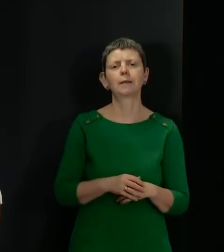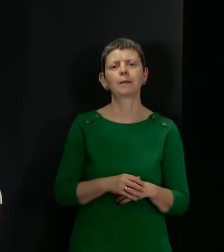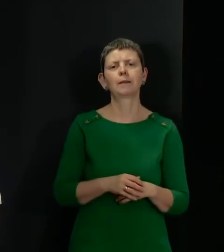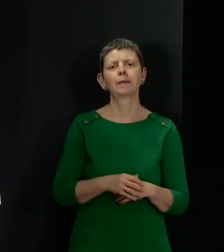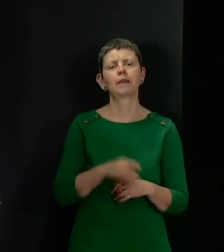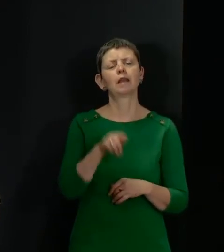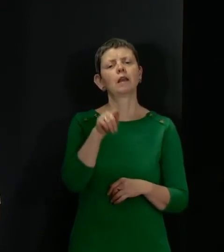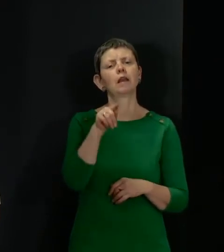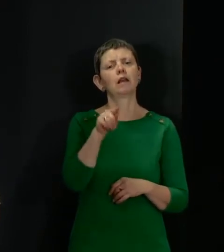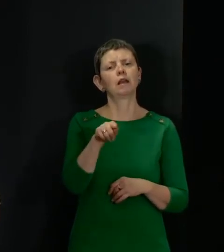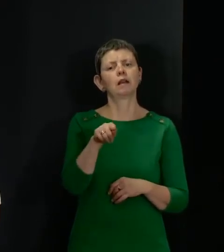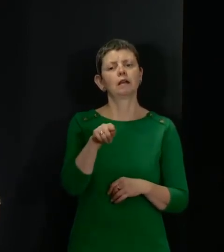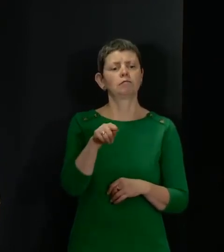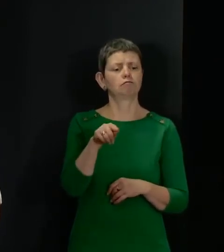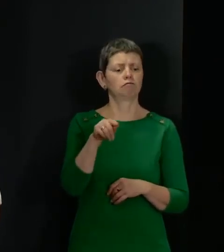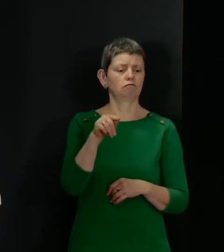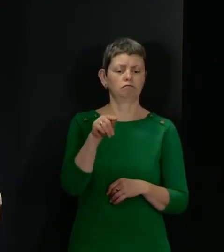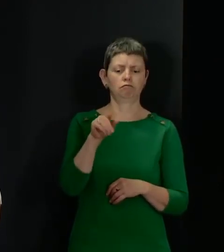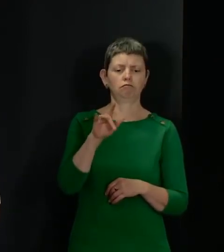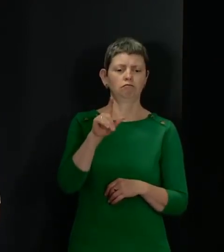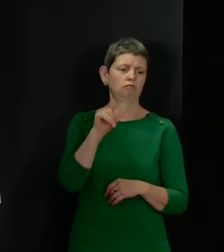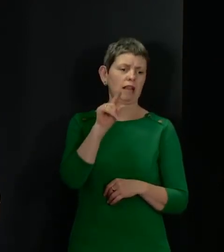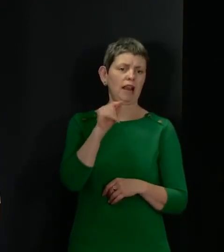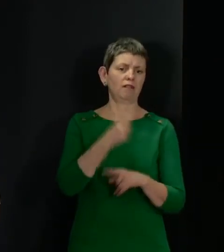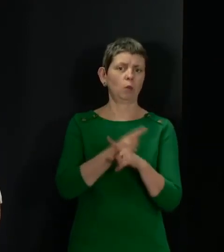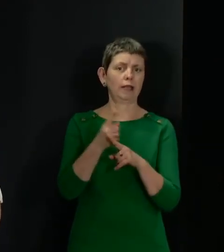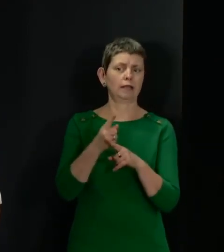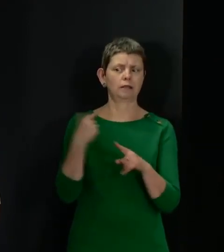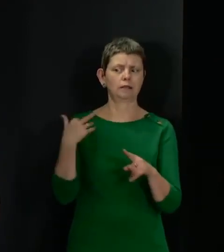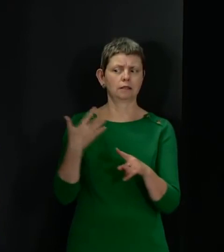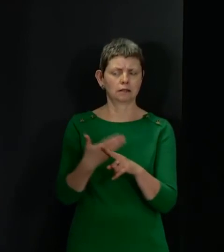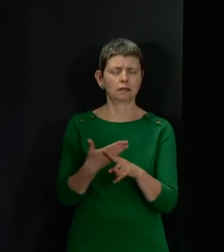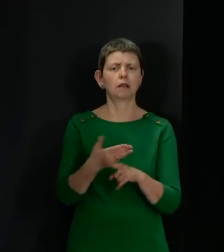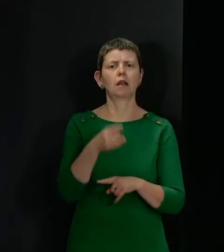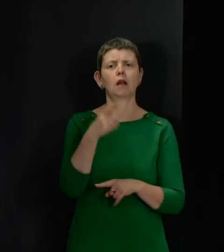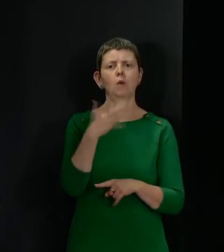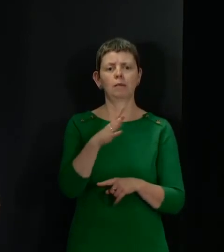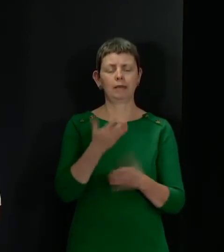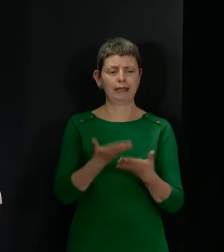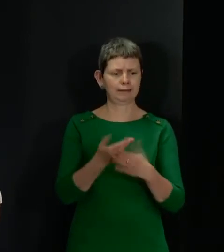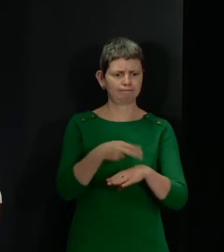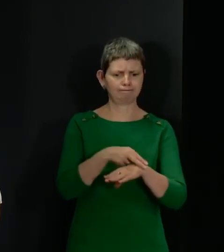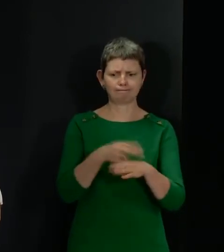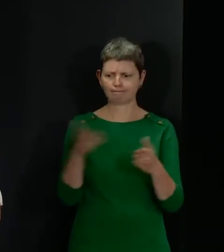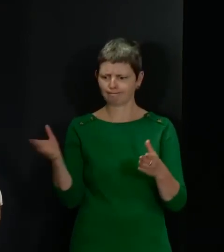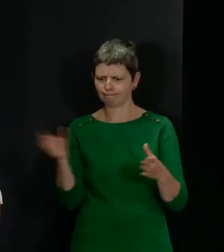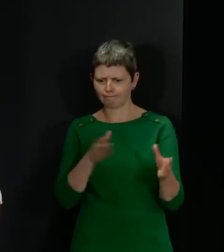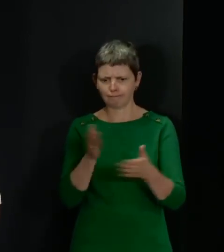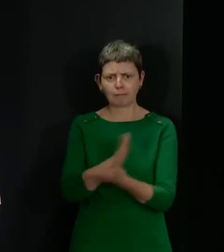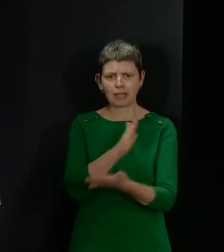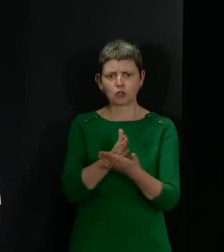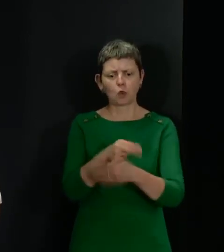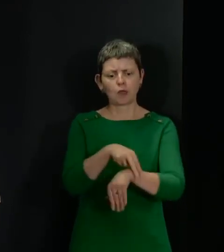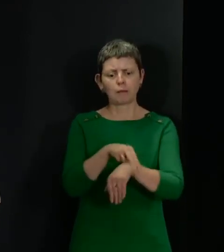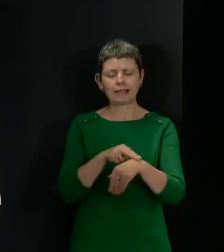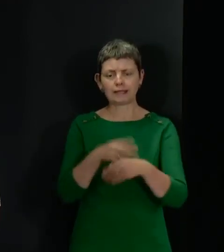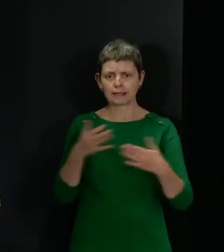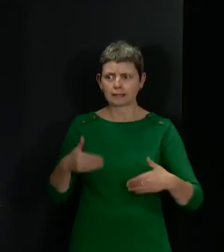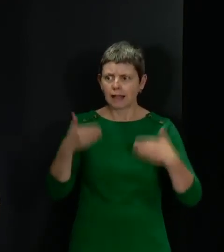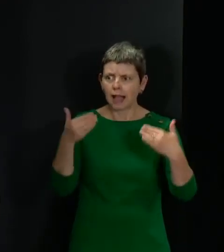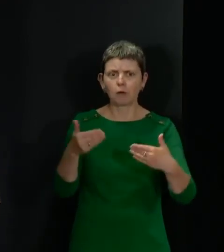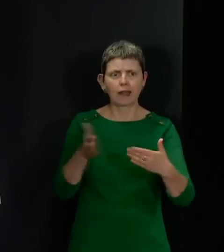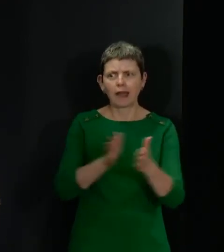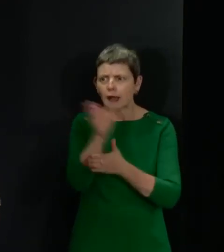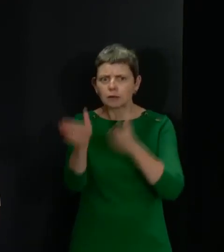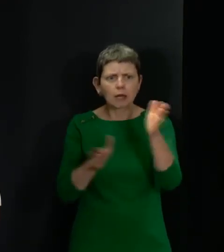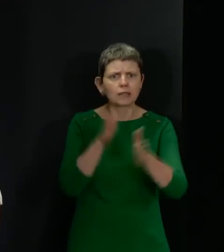course of the last 10 to 11 weeks is to refocus a lot of our organisation into front-facing community roles. So you will have